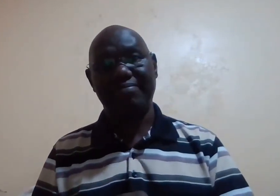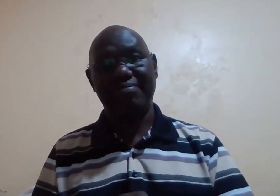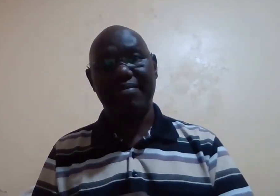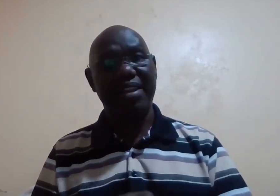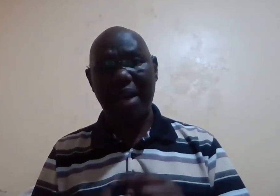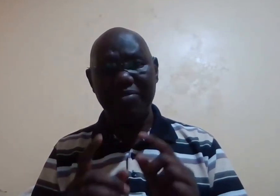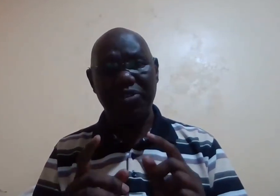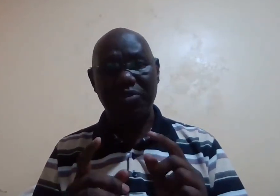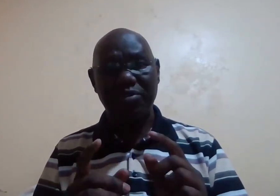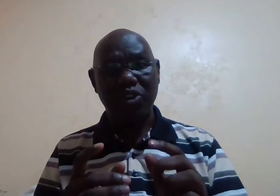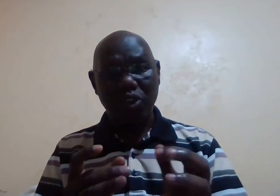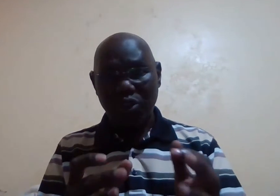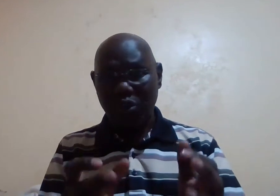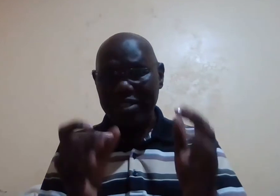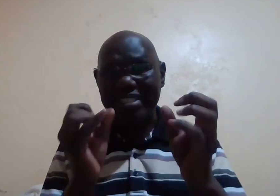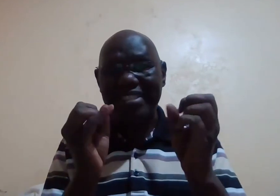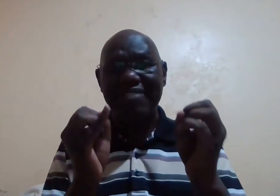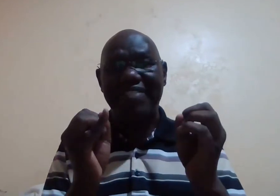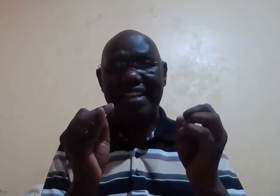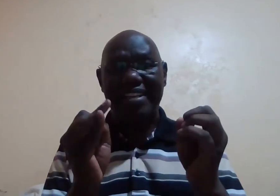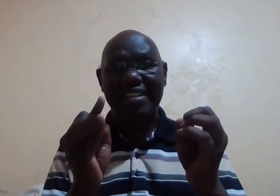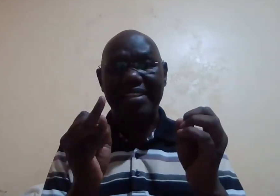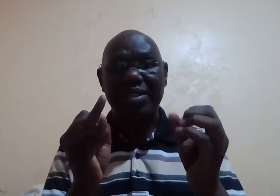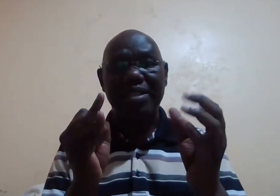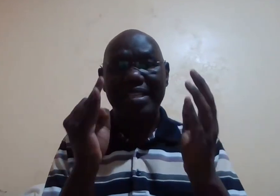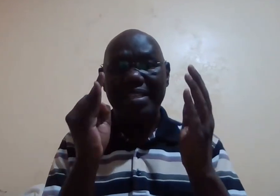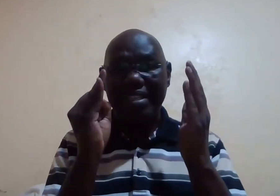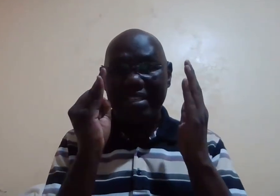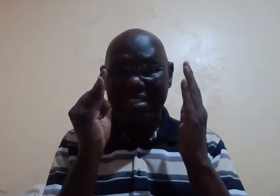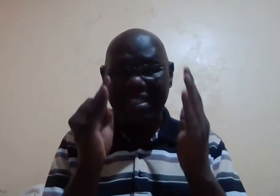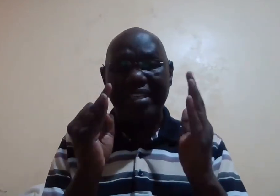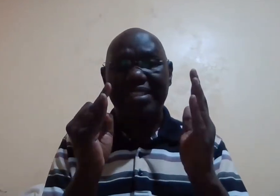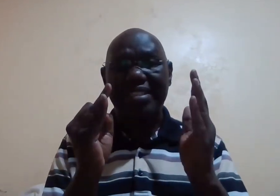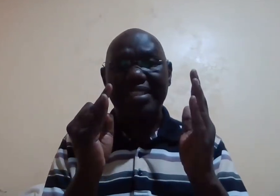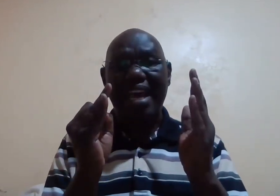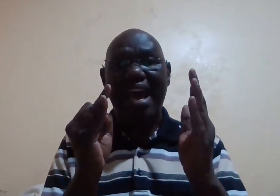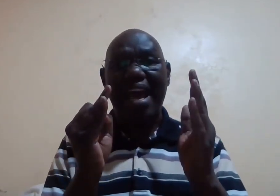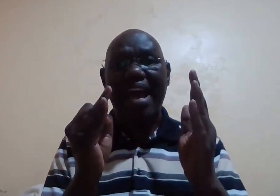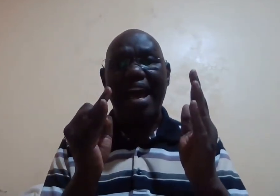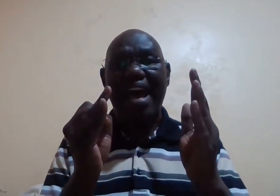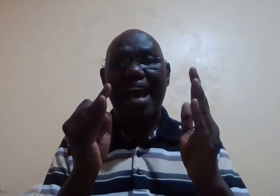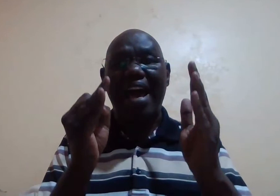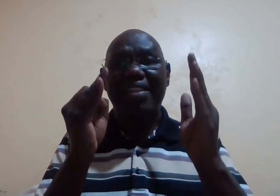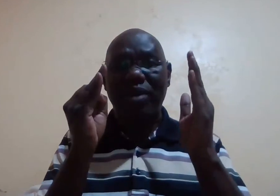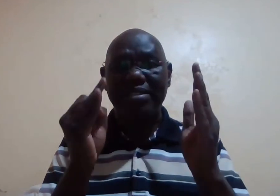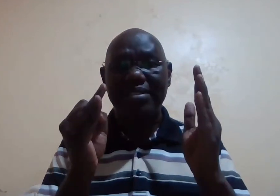in my view those seven secrets are the ones